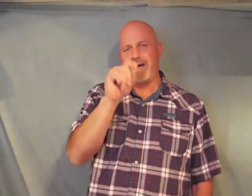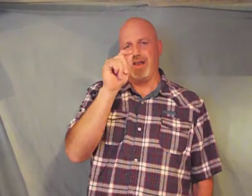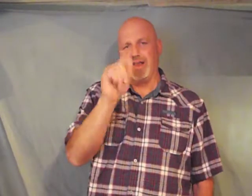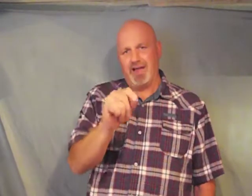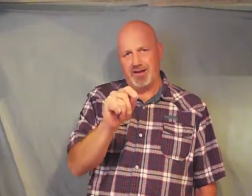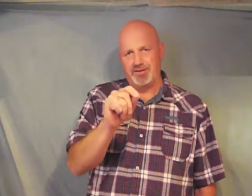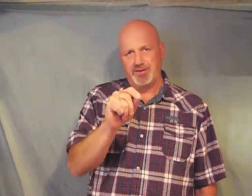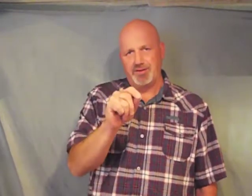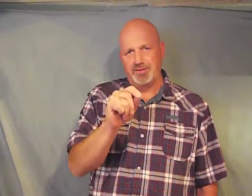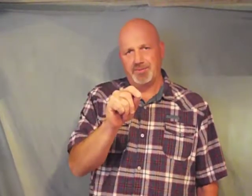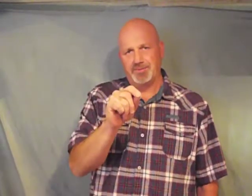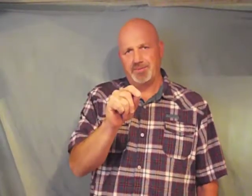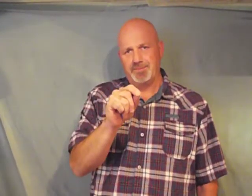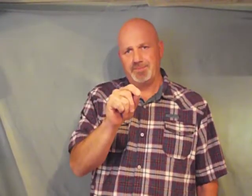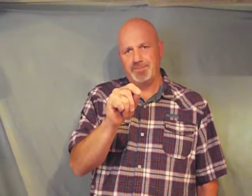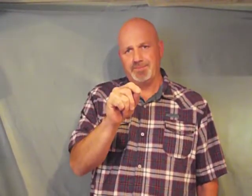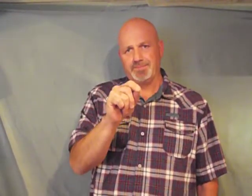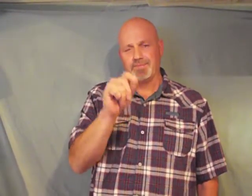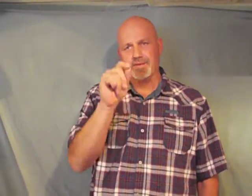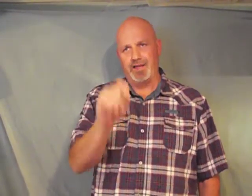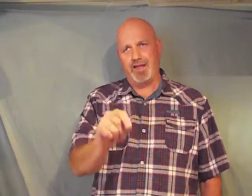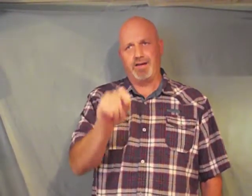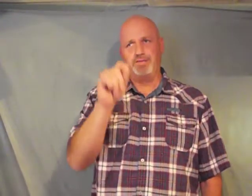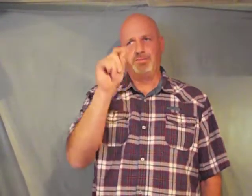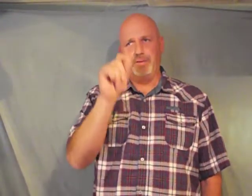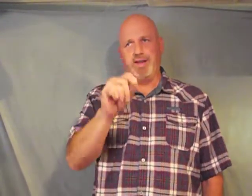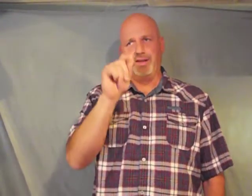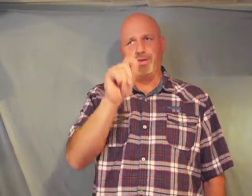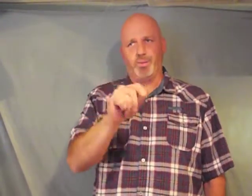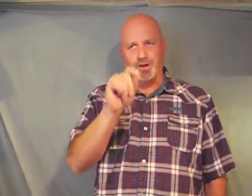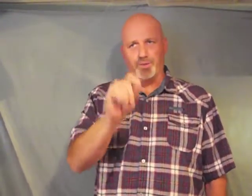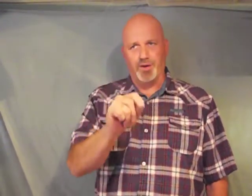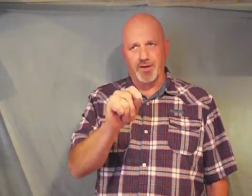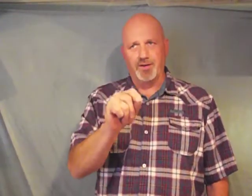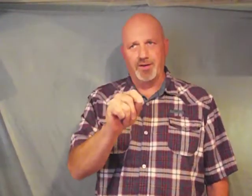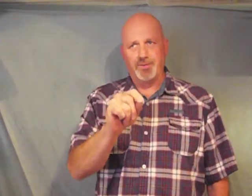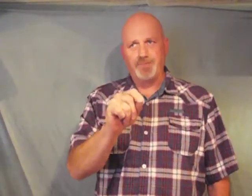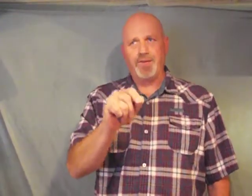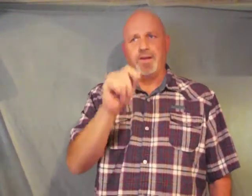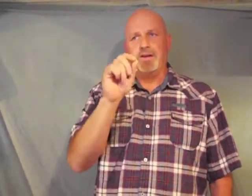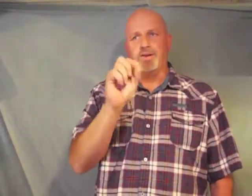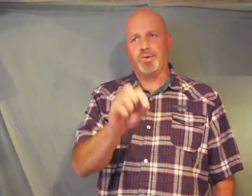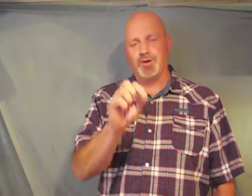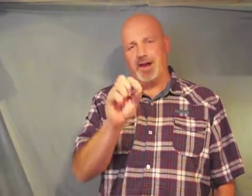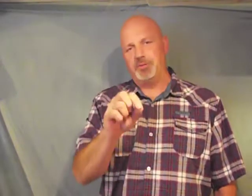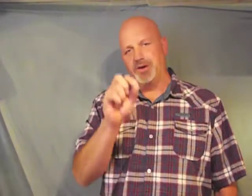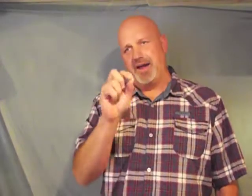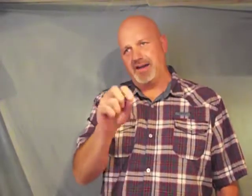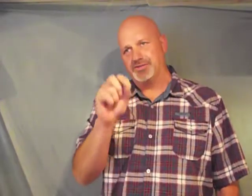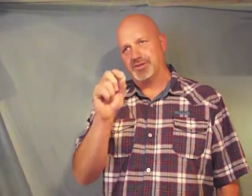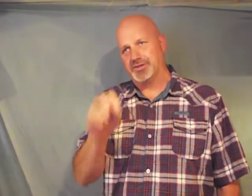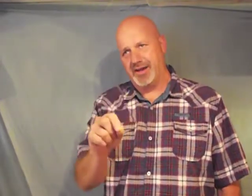love love being the one word your neighbor as yourself